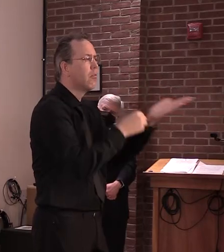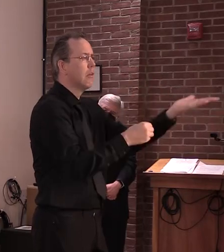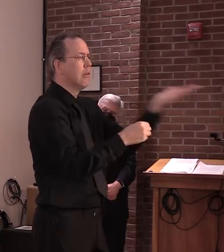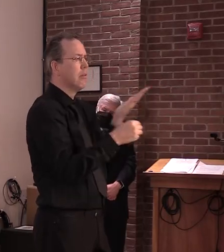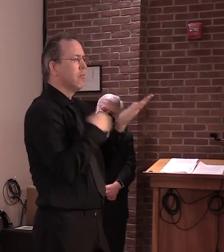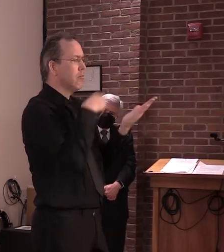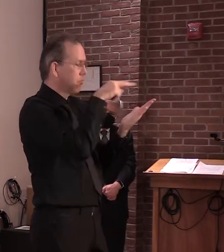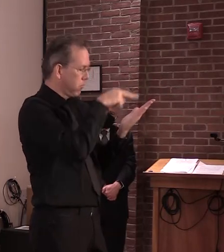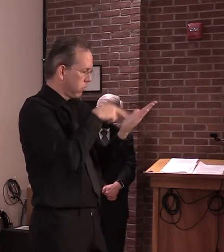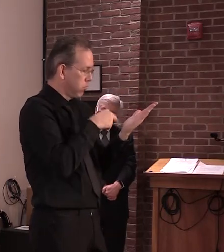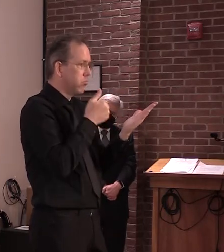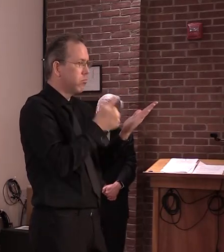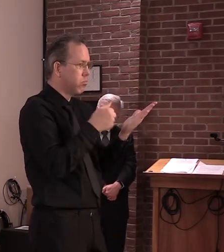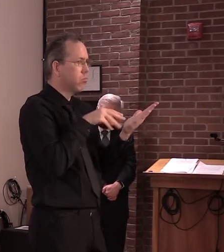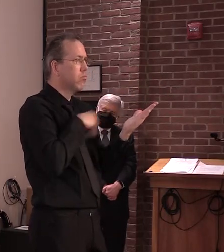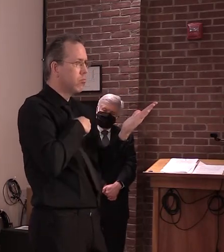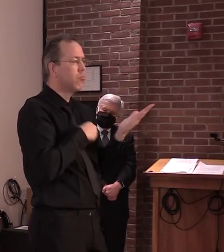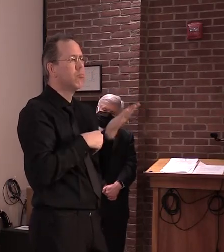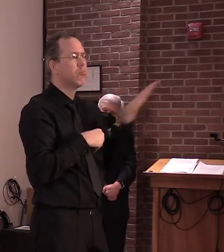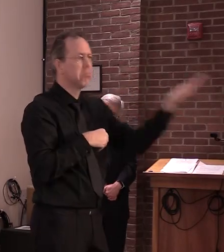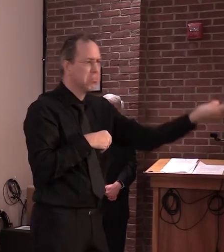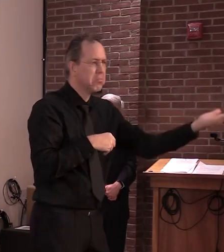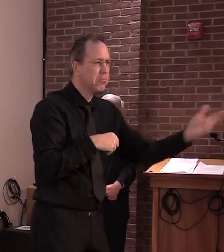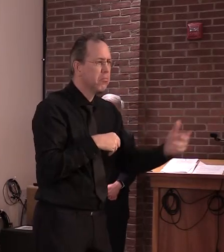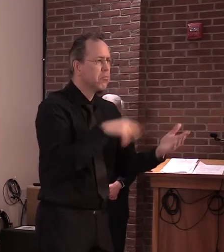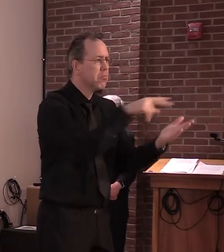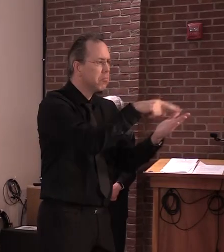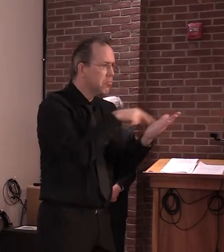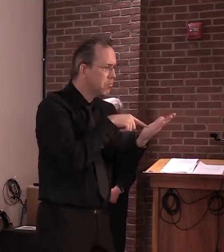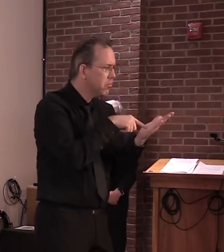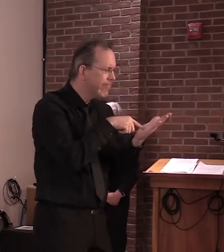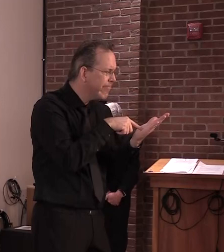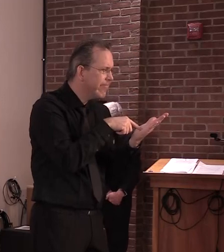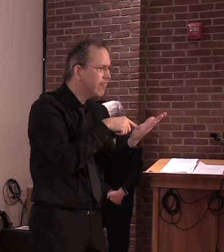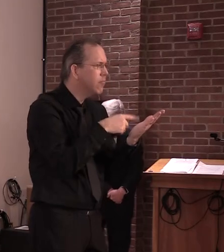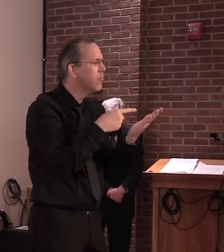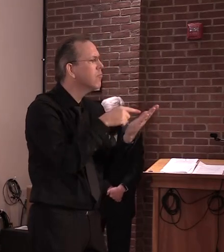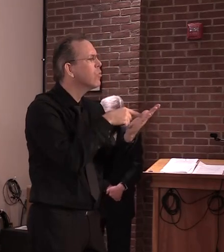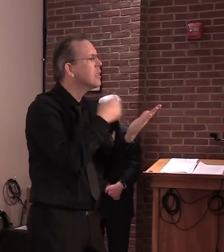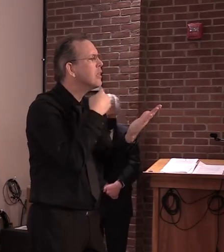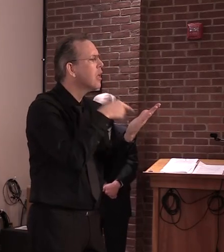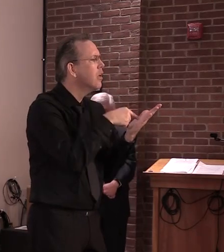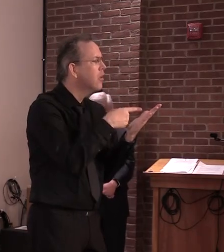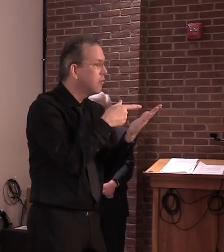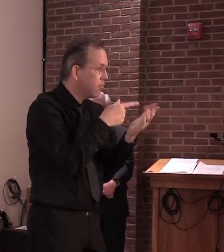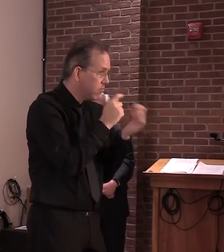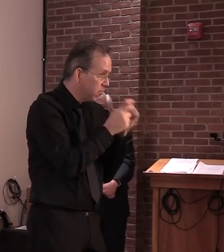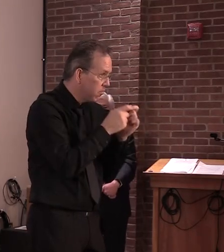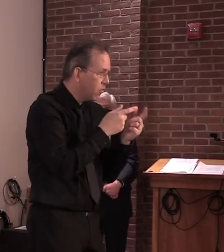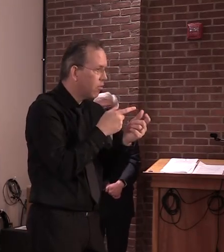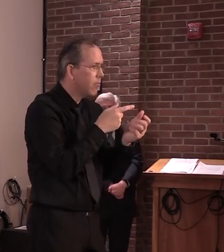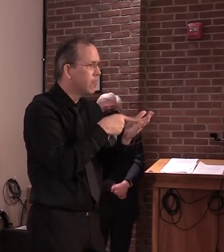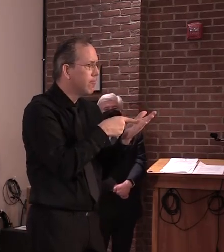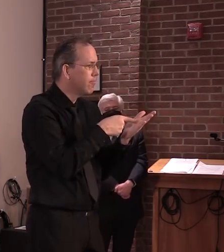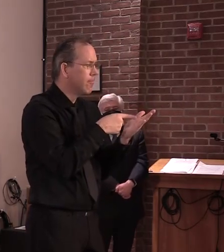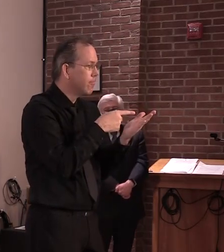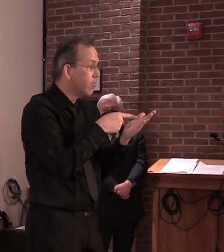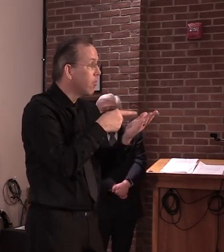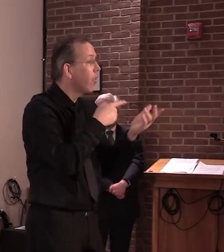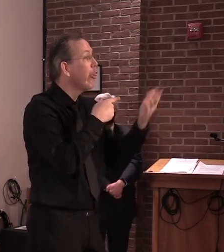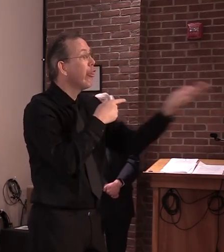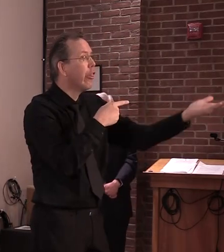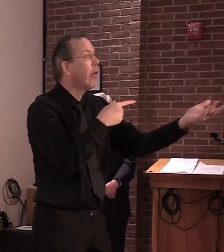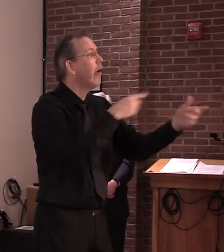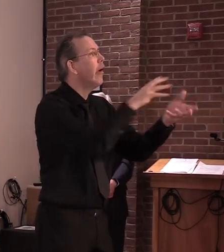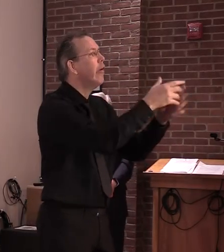the plan and then take action from there, giving more guidance and hopefully that they will do the right thing because it's